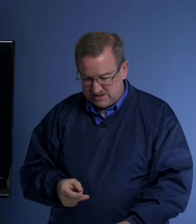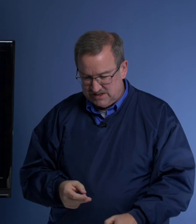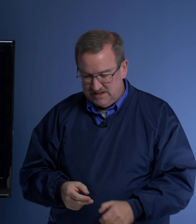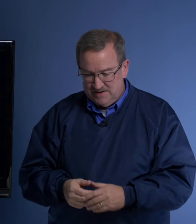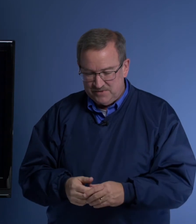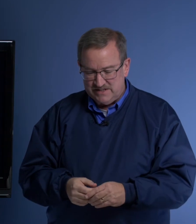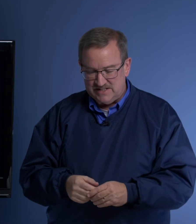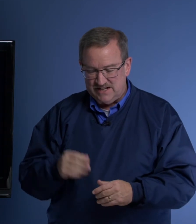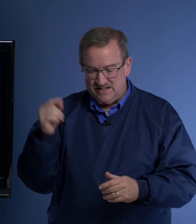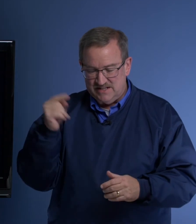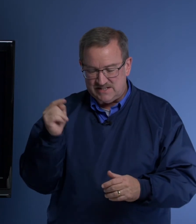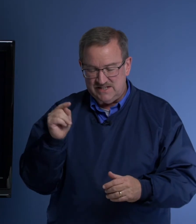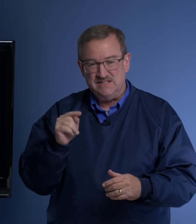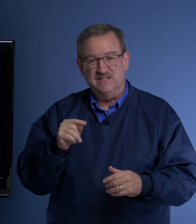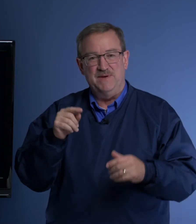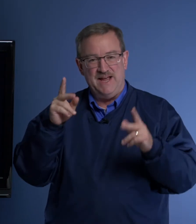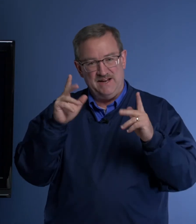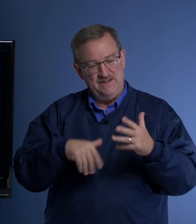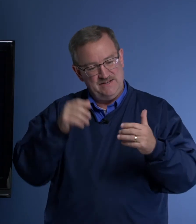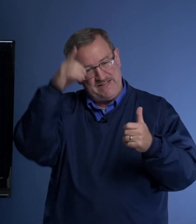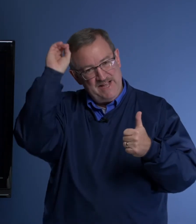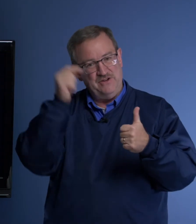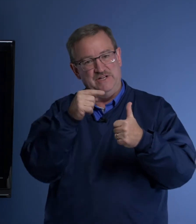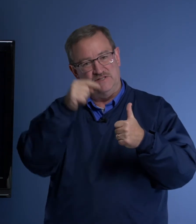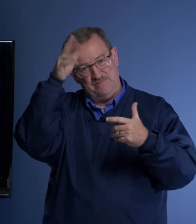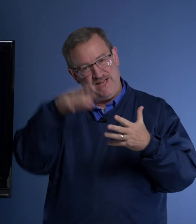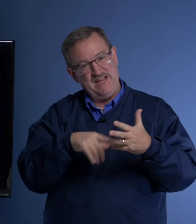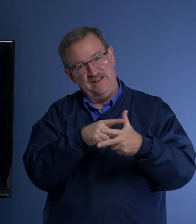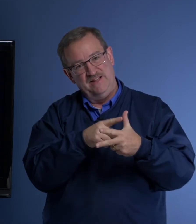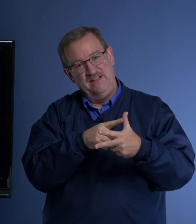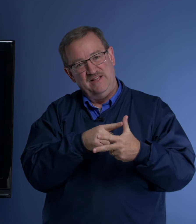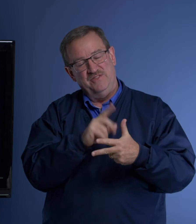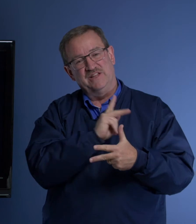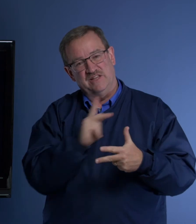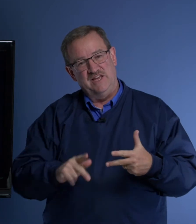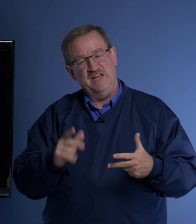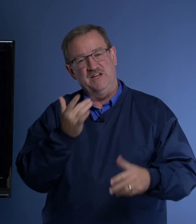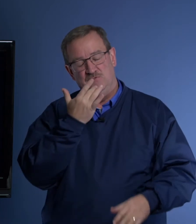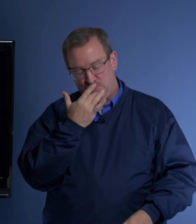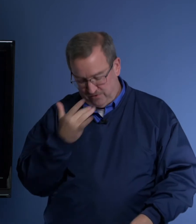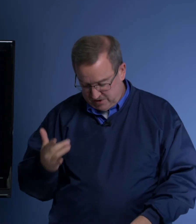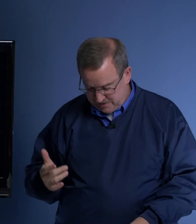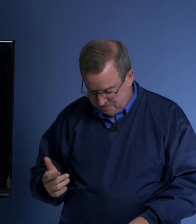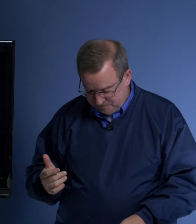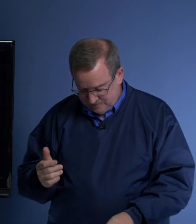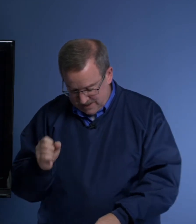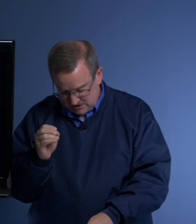see is that this is the man, Daniel is the man, that the king preferred. And